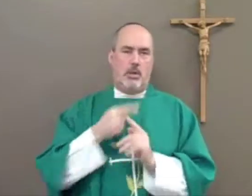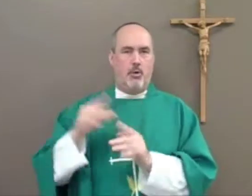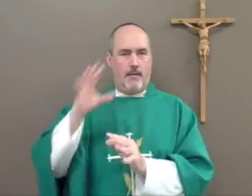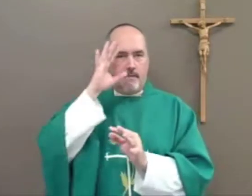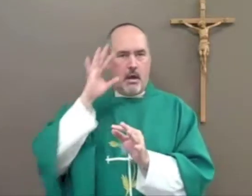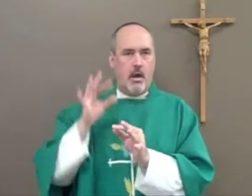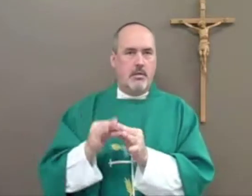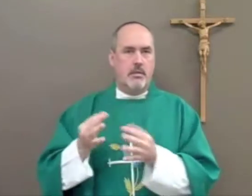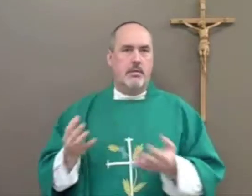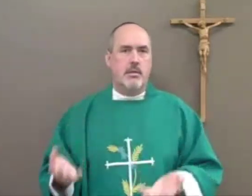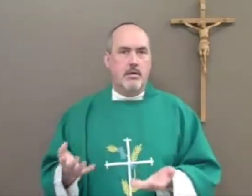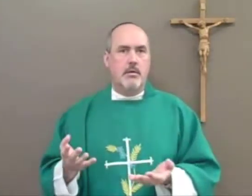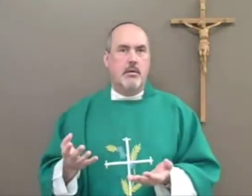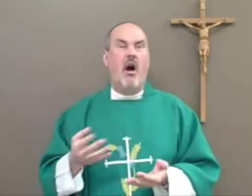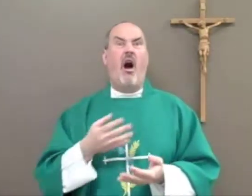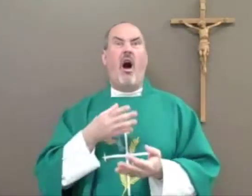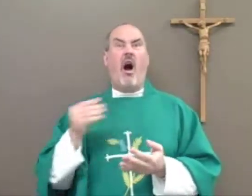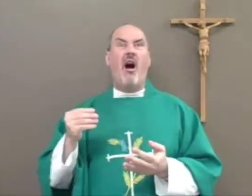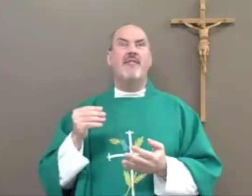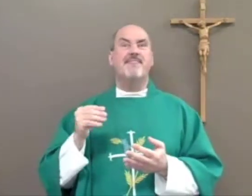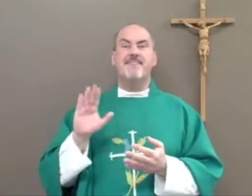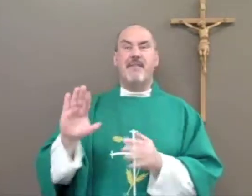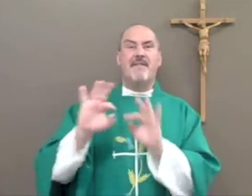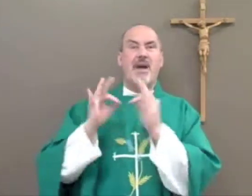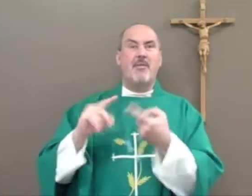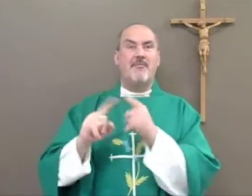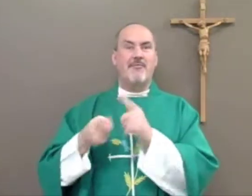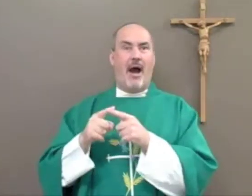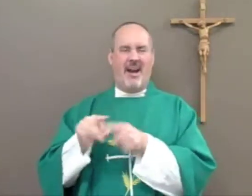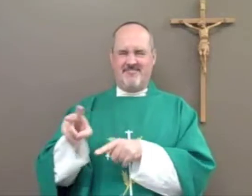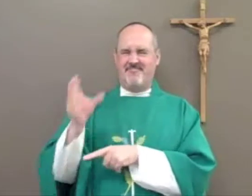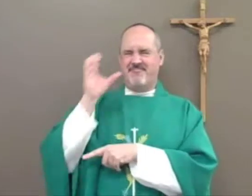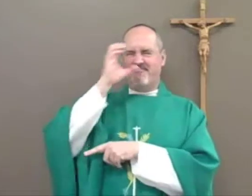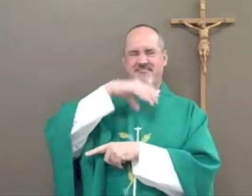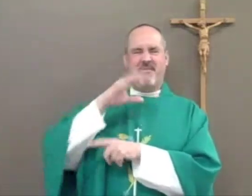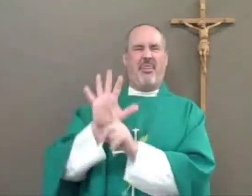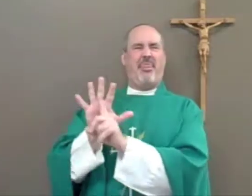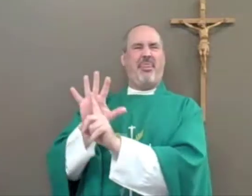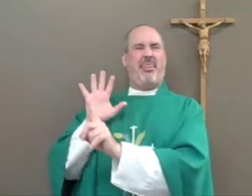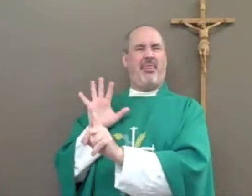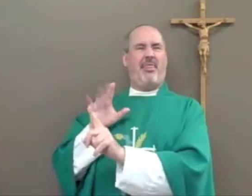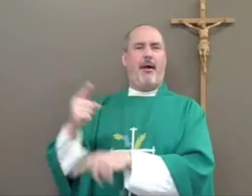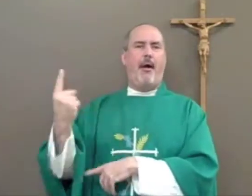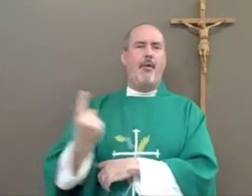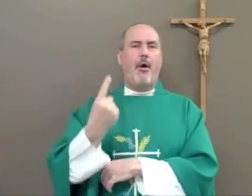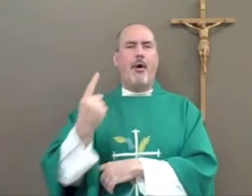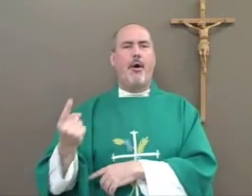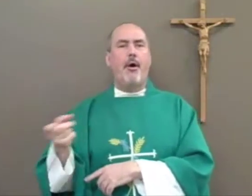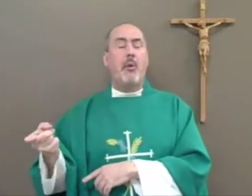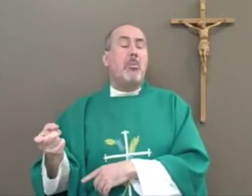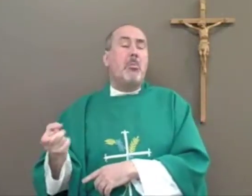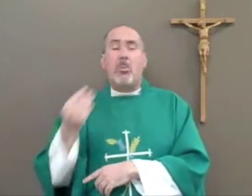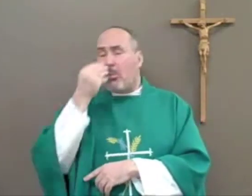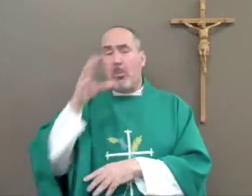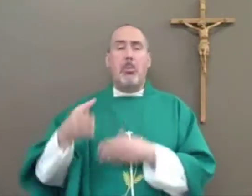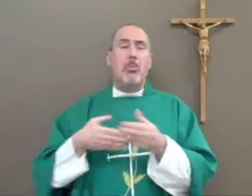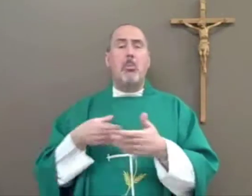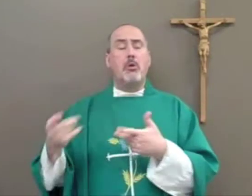devout Catholic. His friends and family kind of abandoned him, but he didn't let that stop